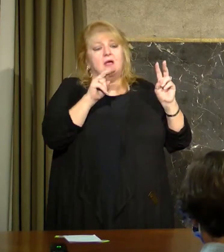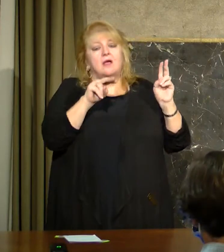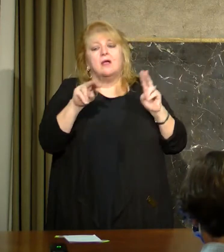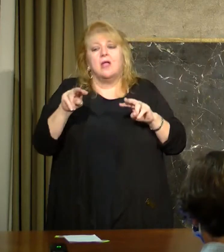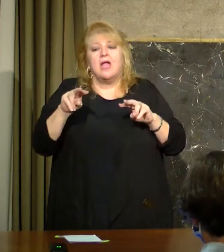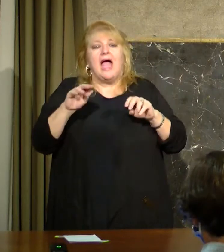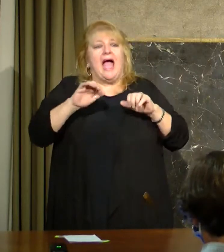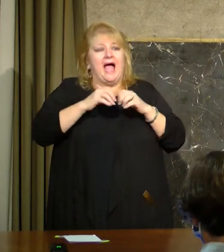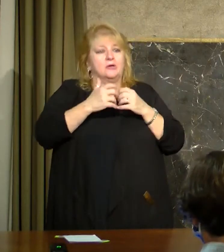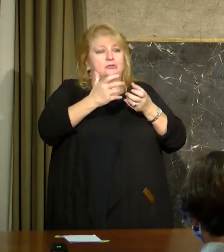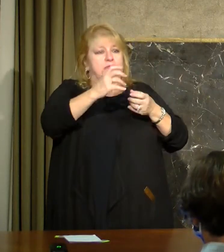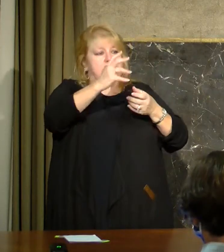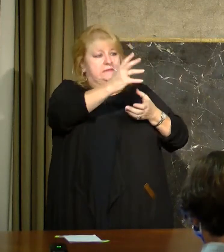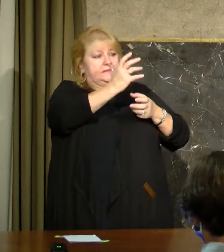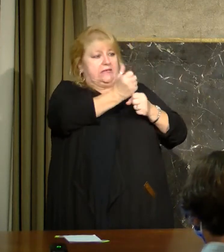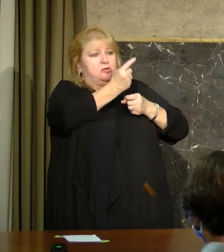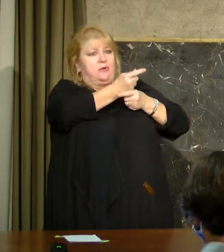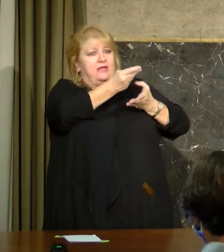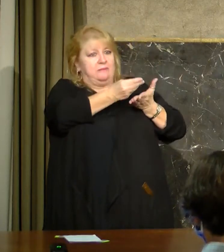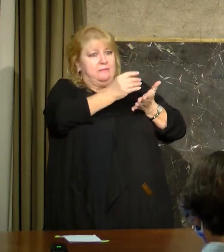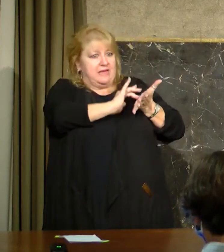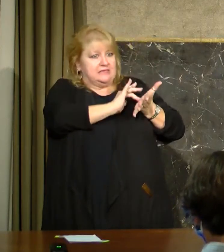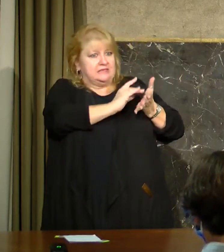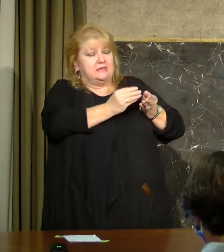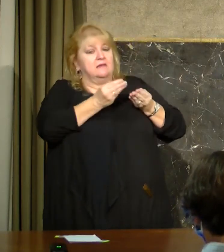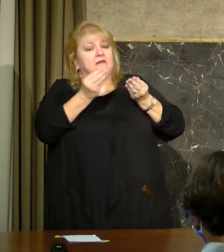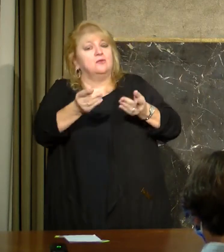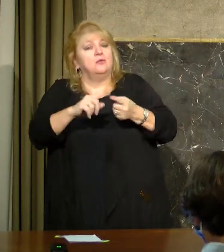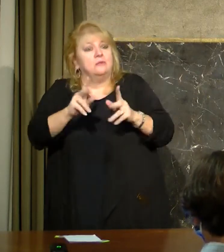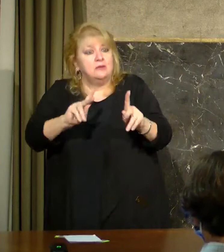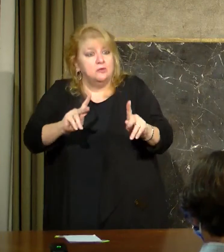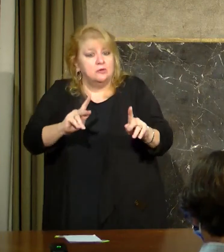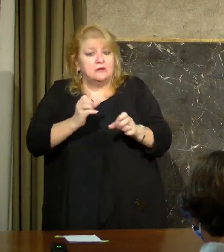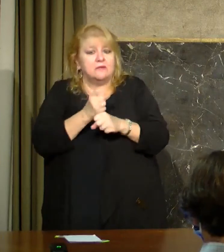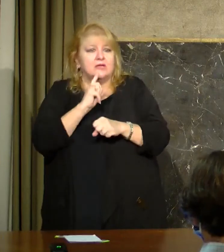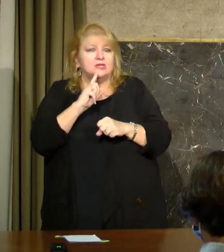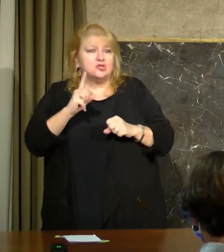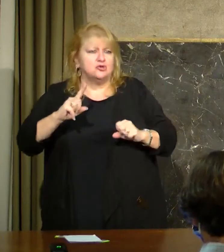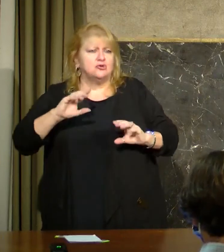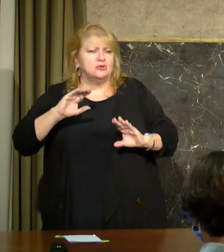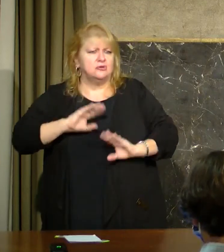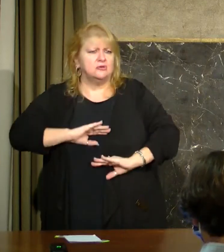limiting us is we just wish we had more vaccine to give to pharmacies. Thank you.